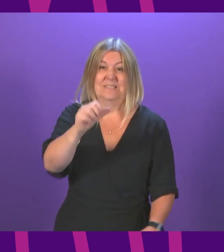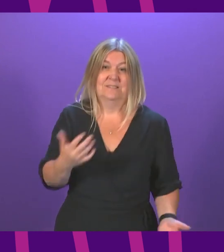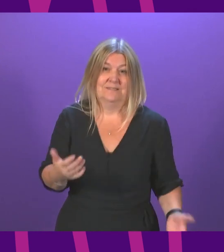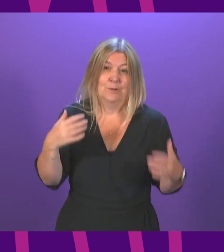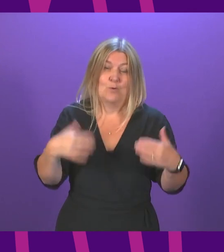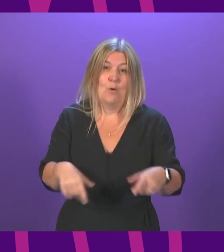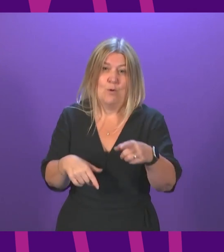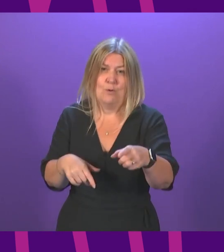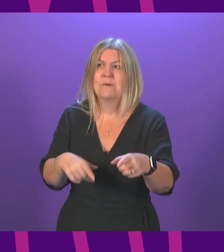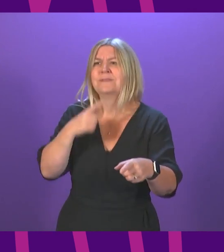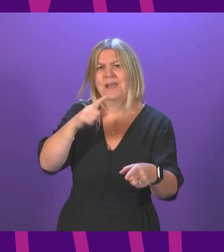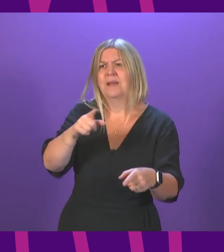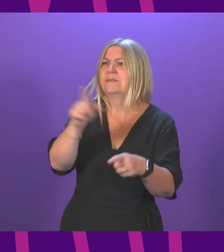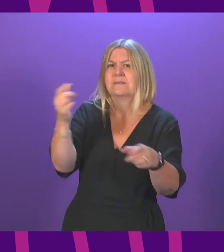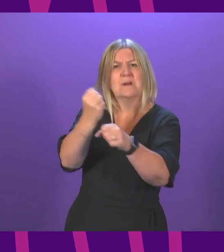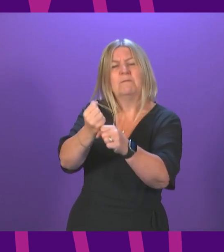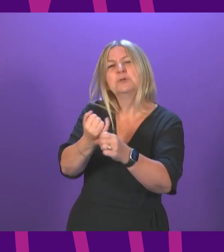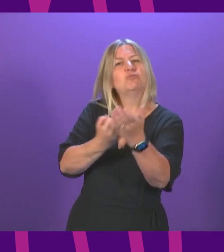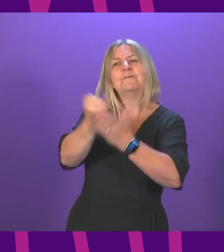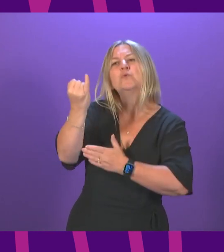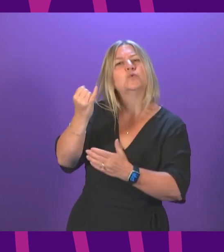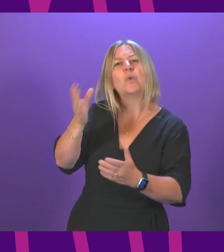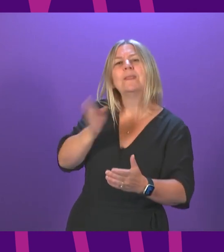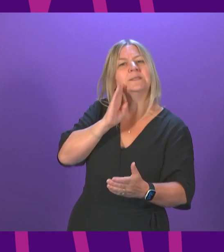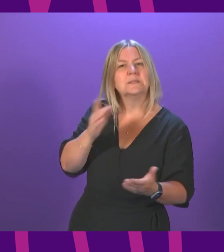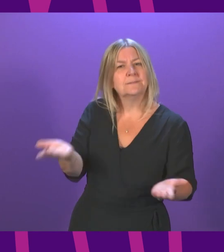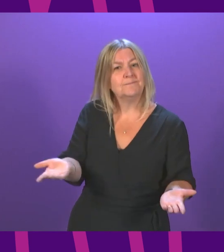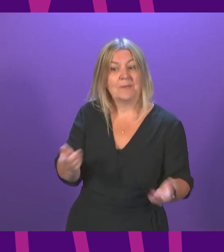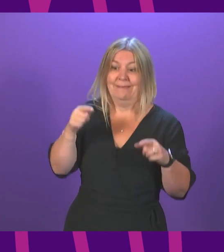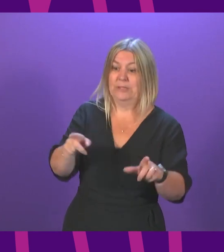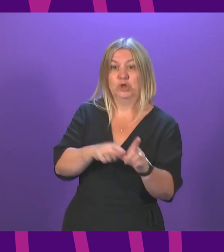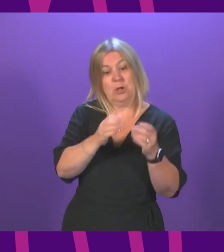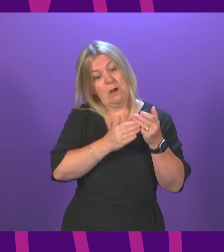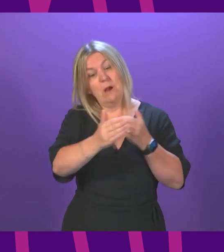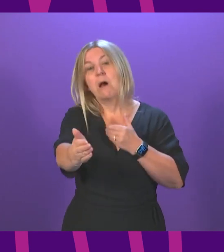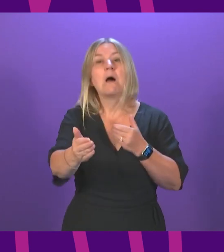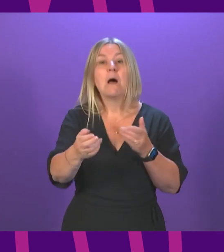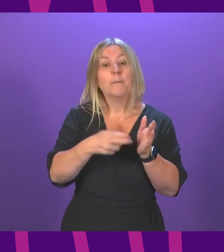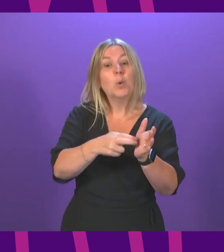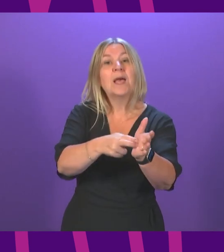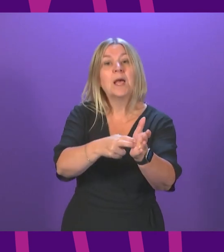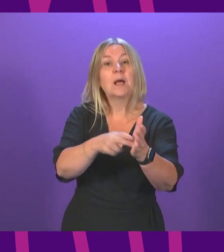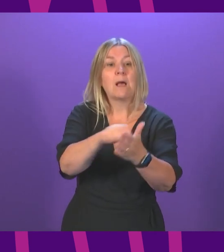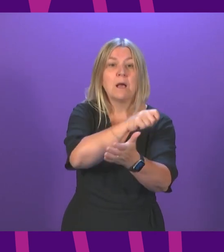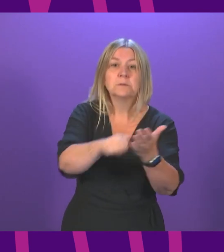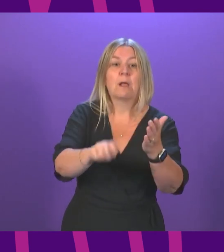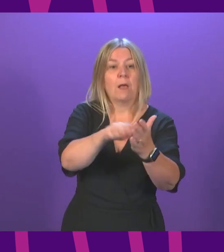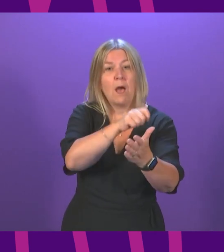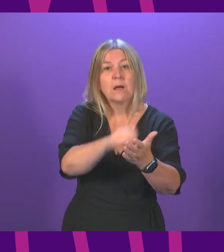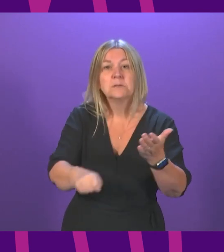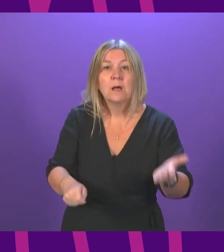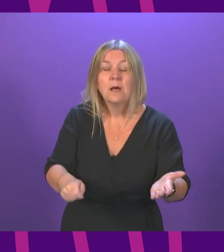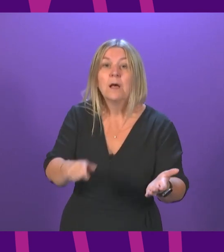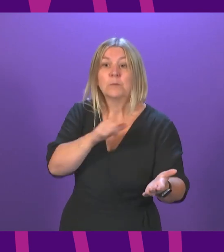and refusing to listen. And he's not alone. This year's bookings are all but gone, and because of the uncertainty, people are choosing to book as far as